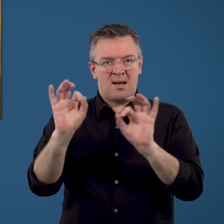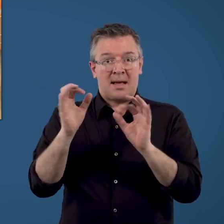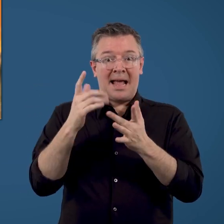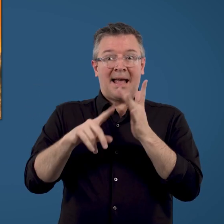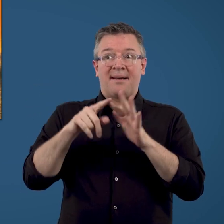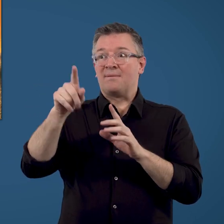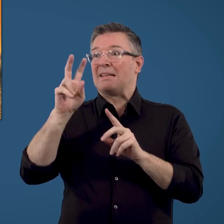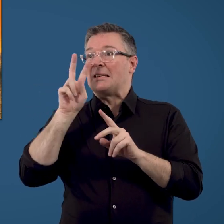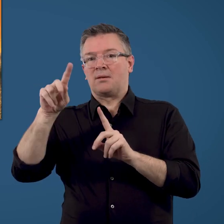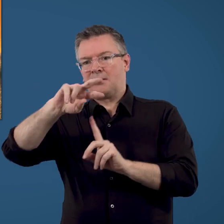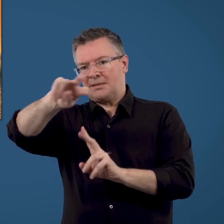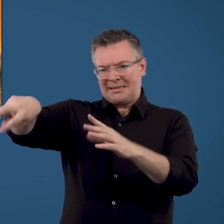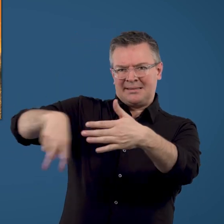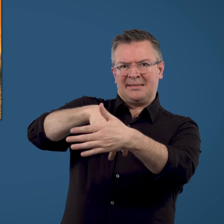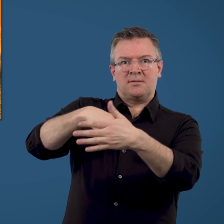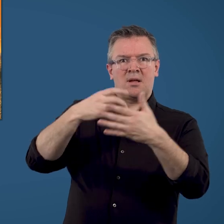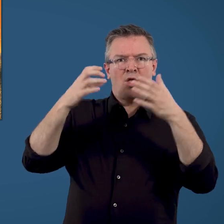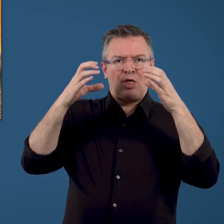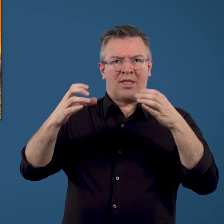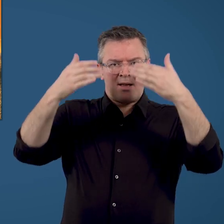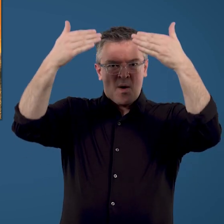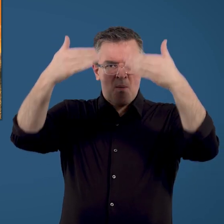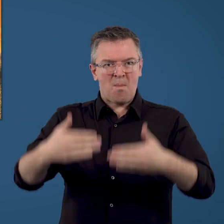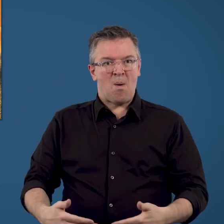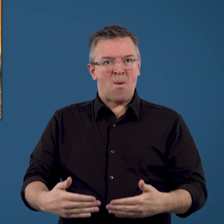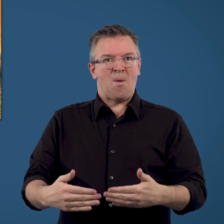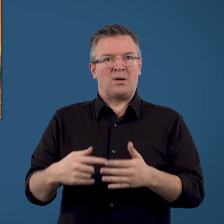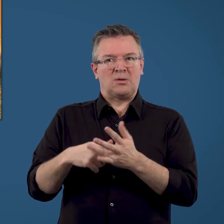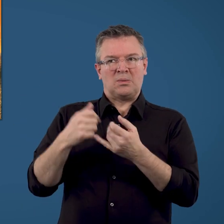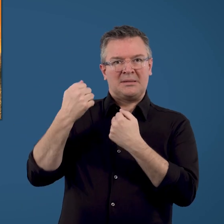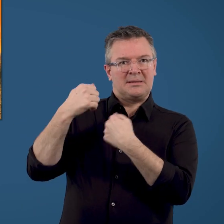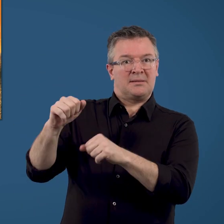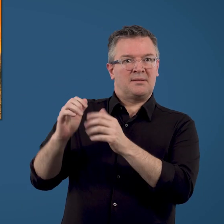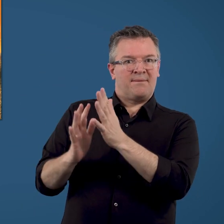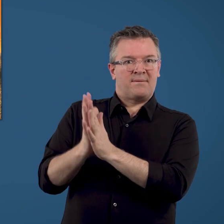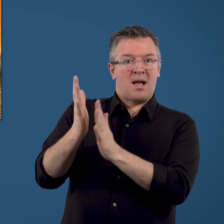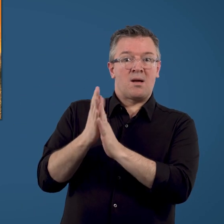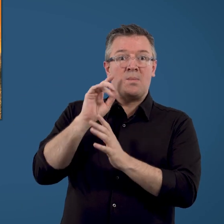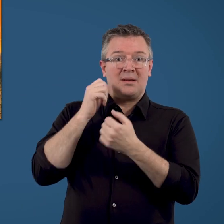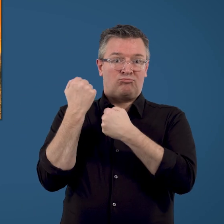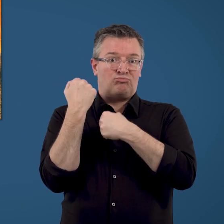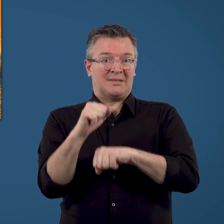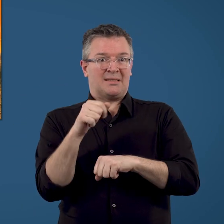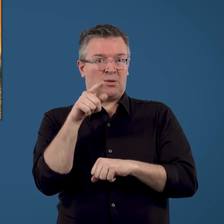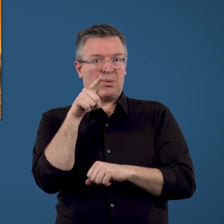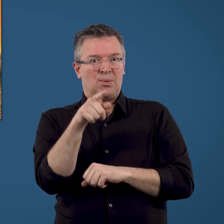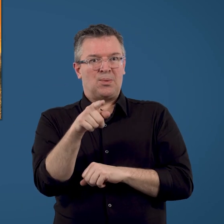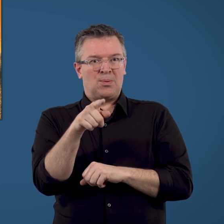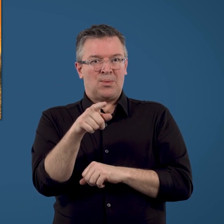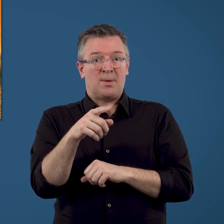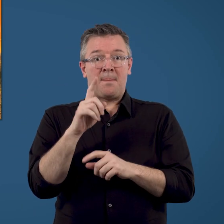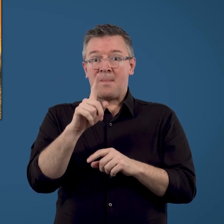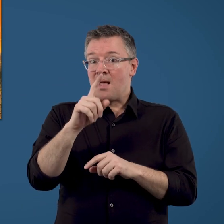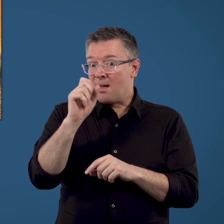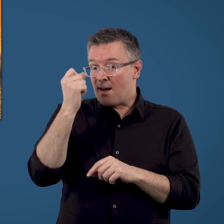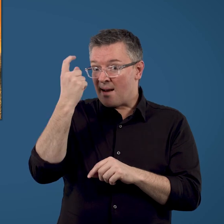So, sheltering behind or inside solid structures may help protect you. But be aware,